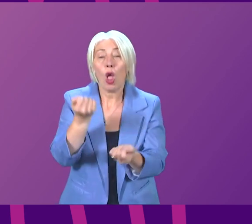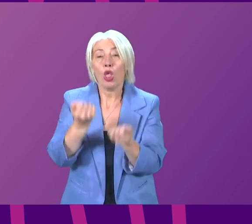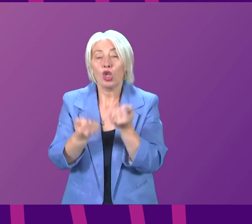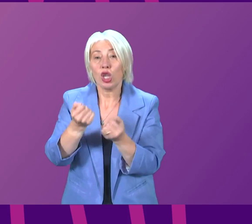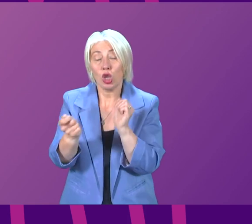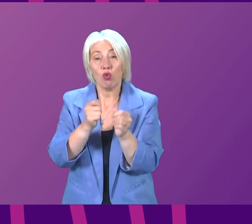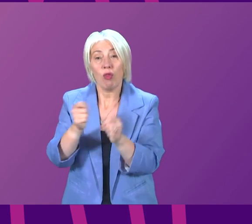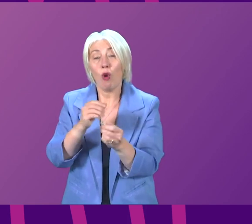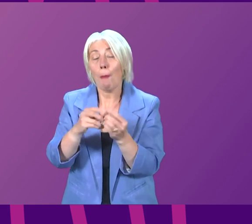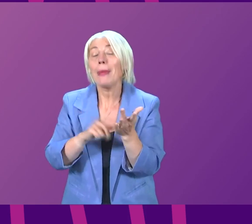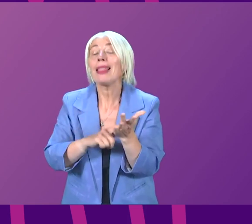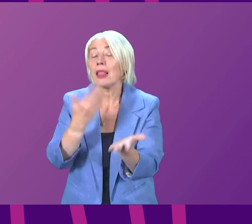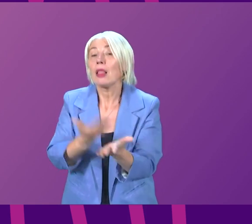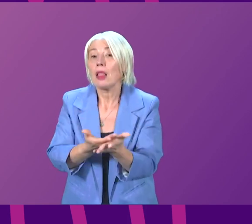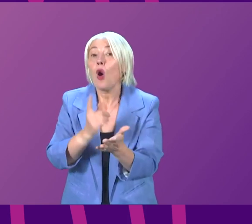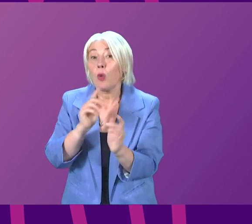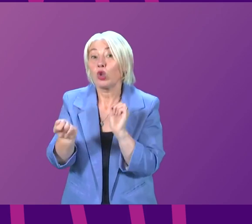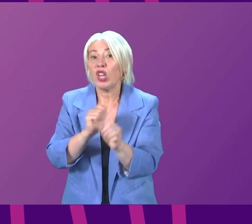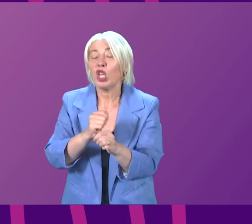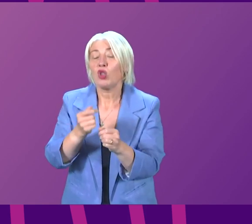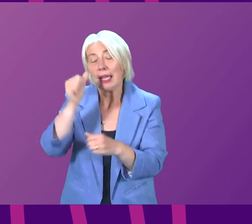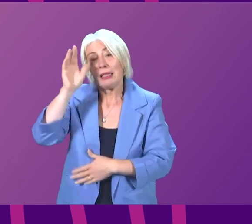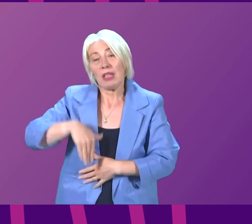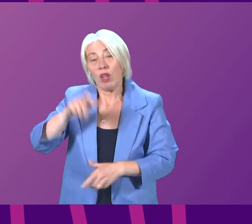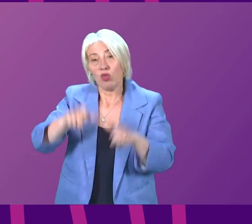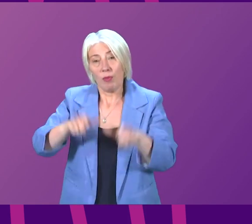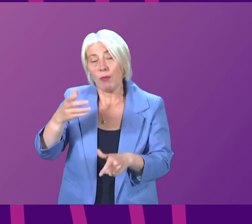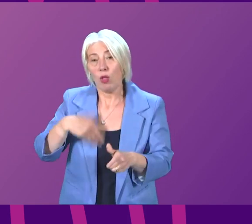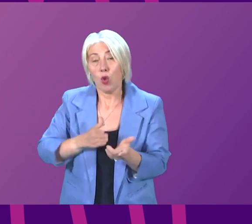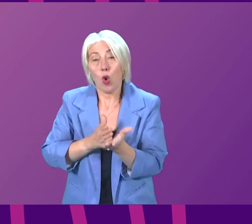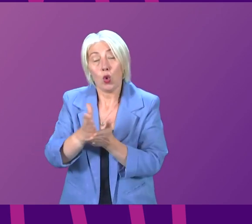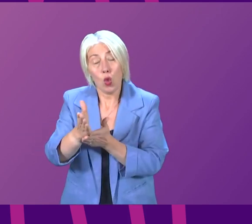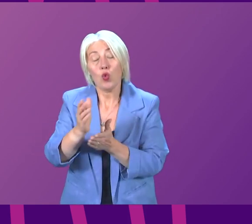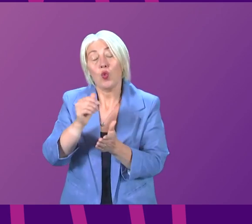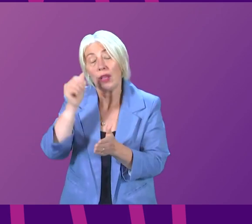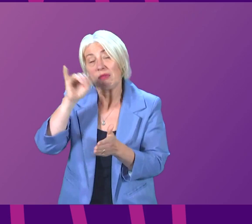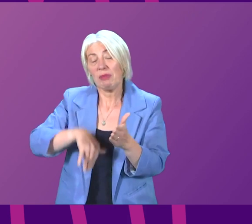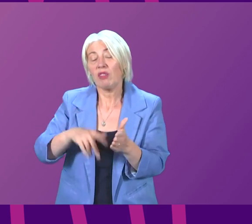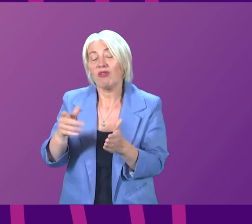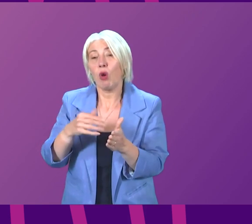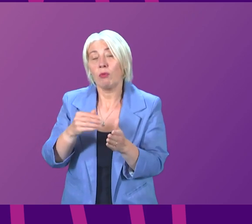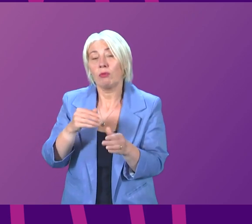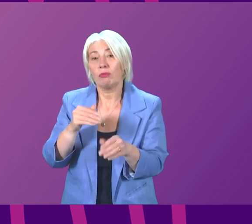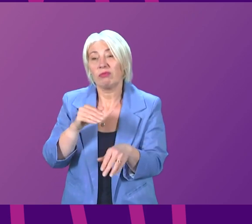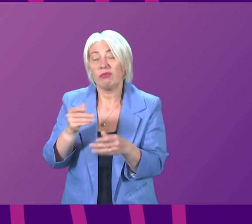improve the experiences of victims in the justice system building on the recommendations of Lady Dorian may